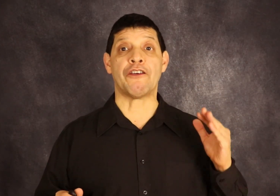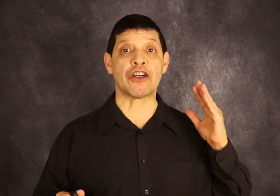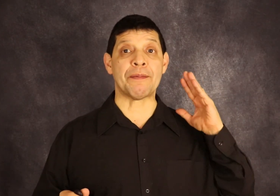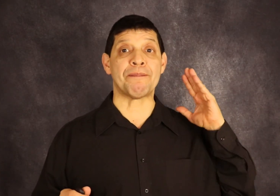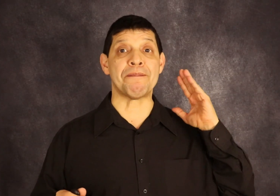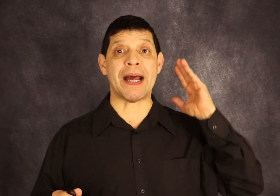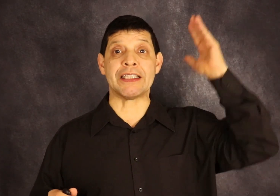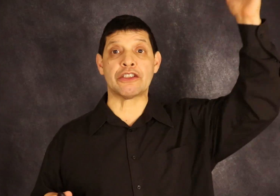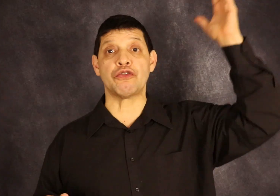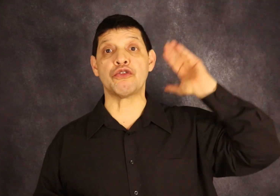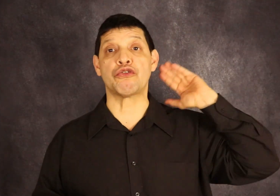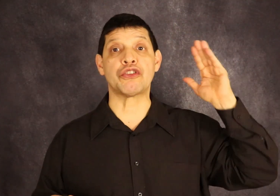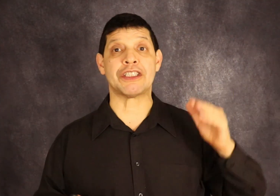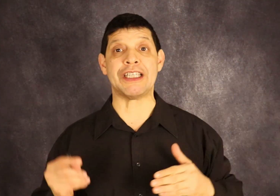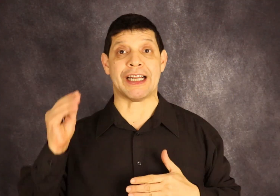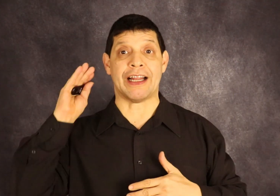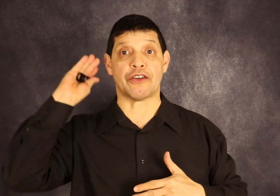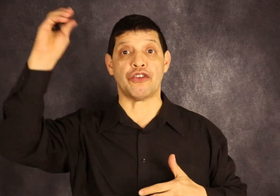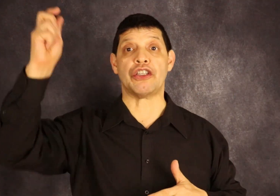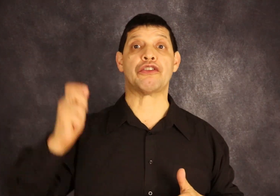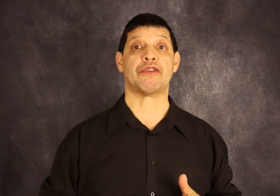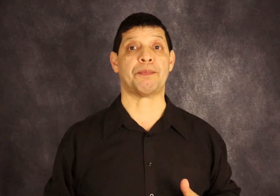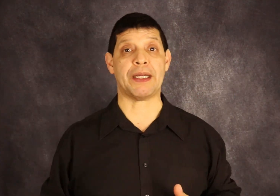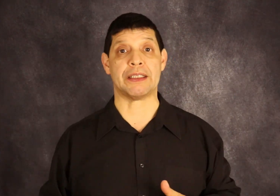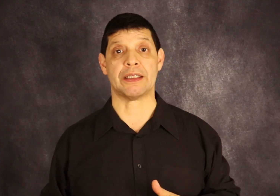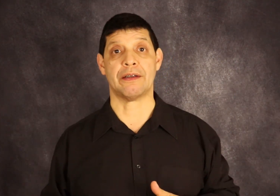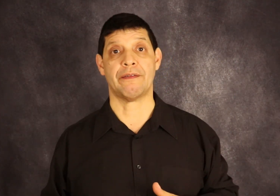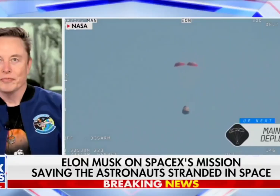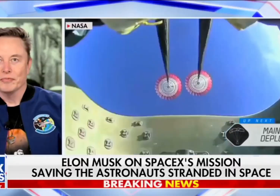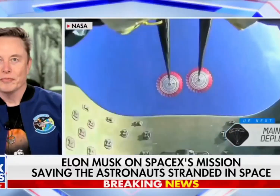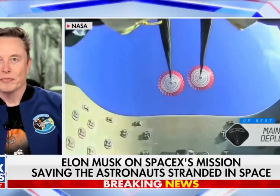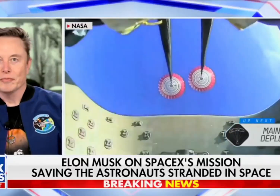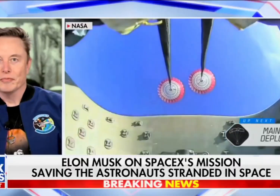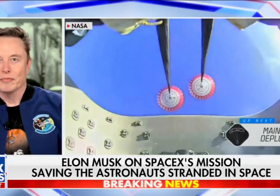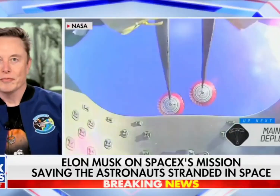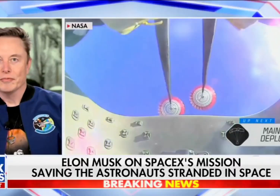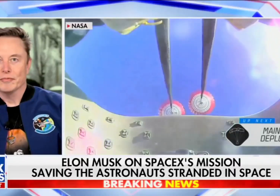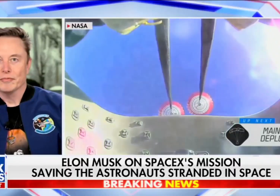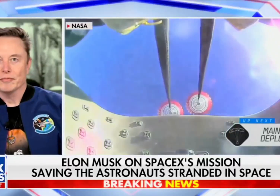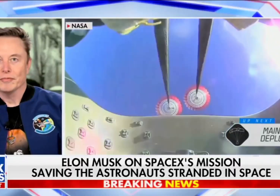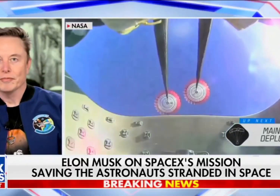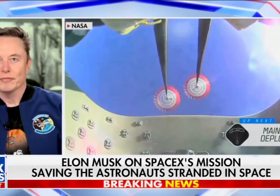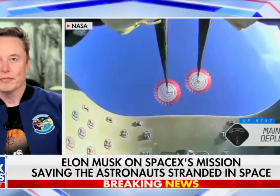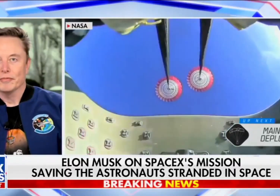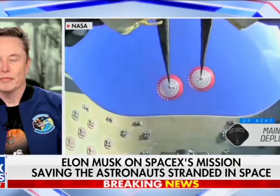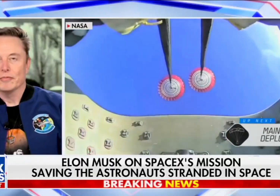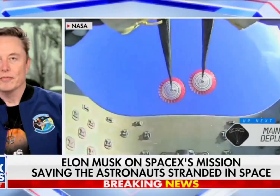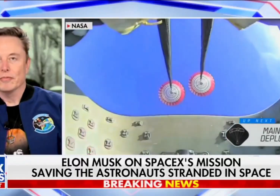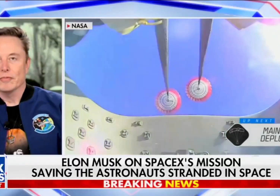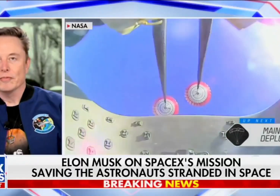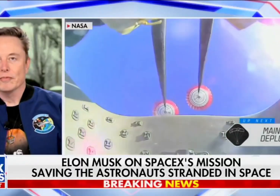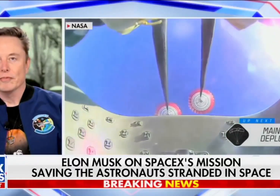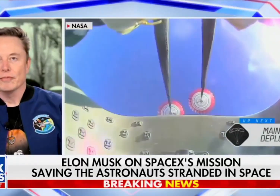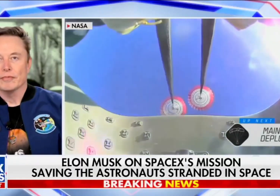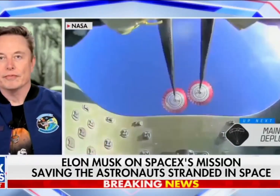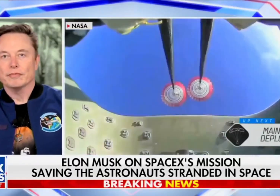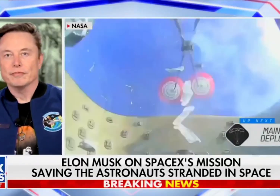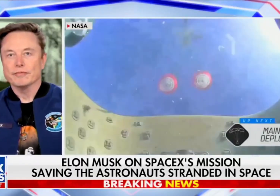rocket managed to succeed and go into space. You have been the chief engineer of SpaceX and remain the chief engineer of